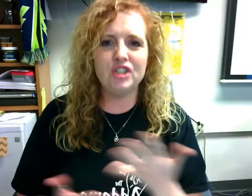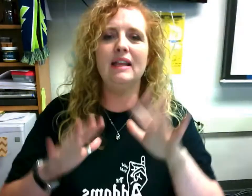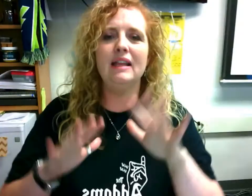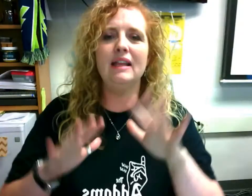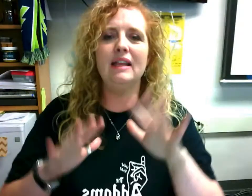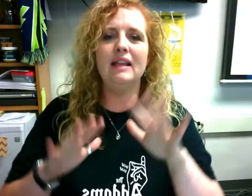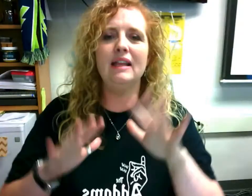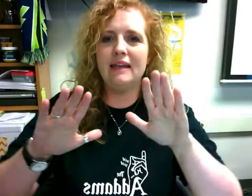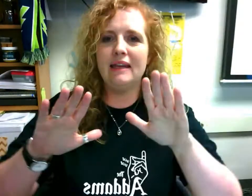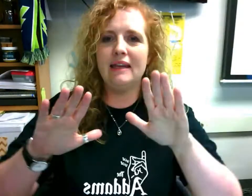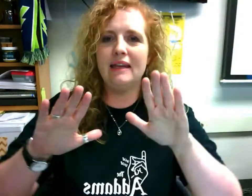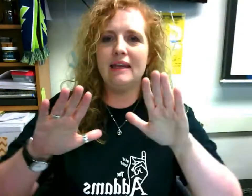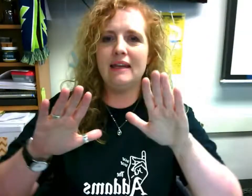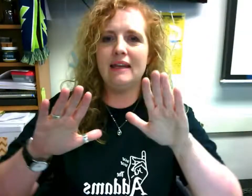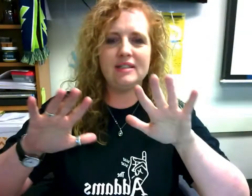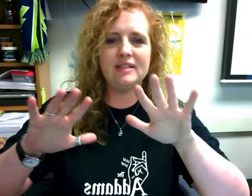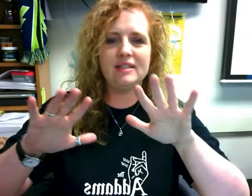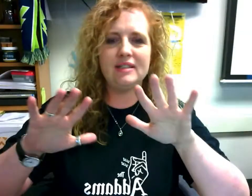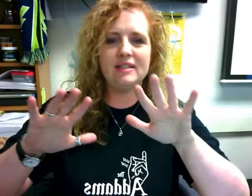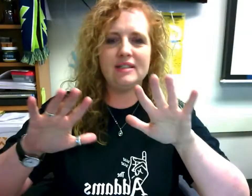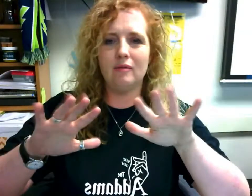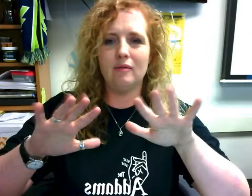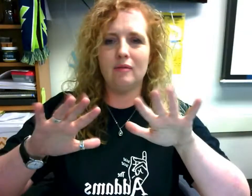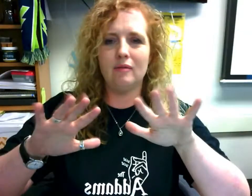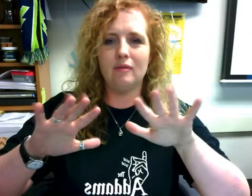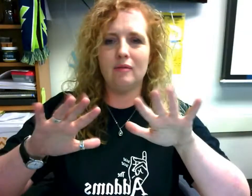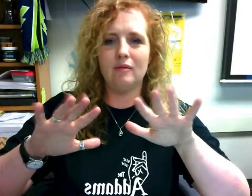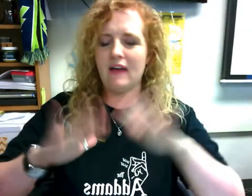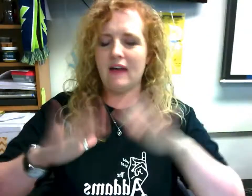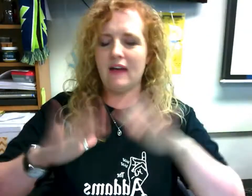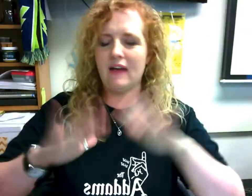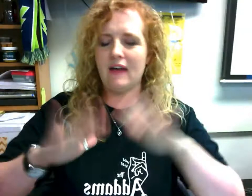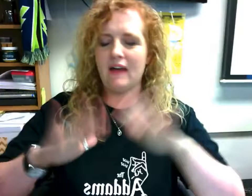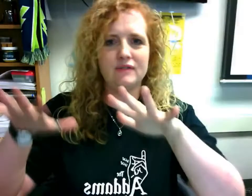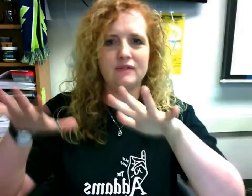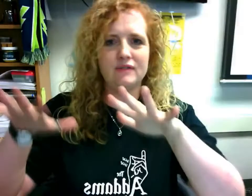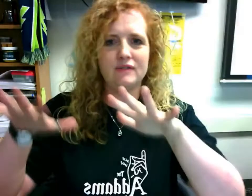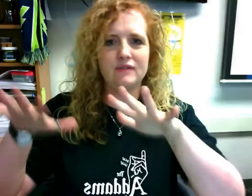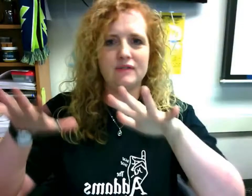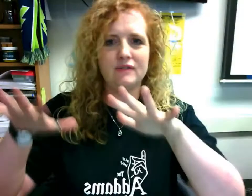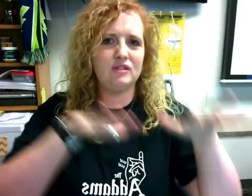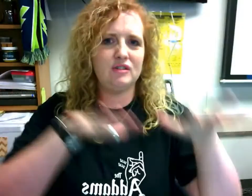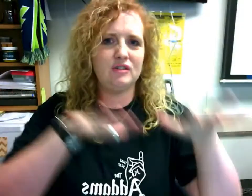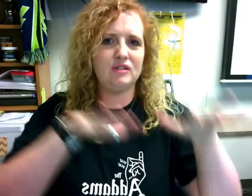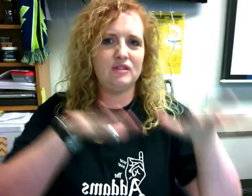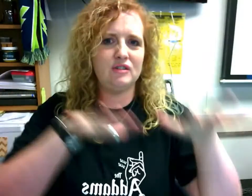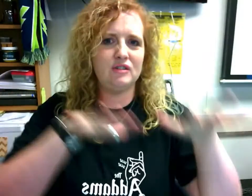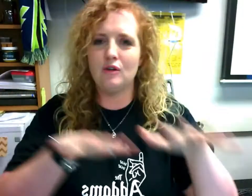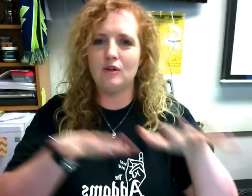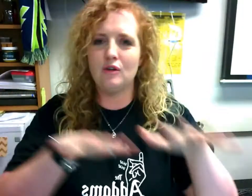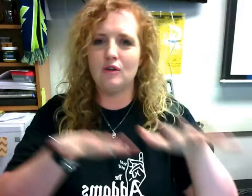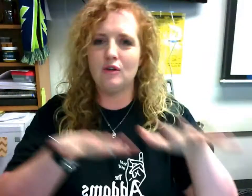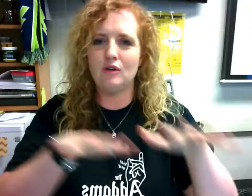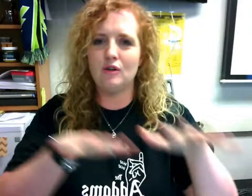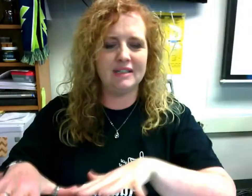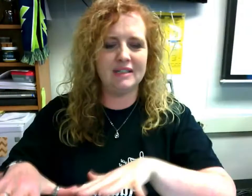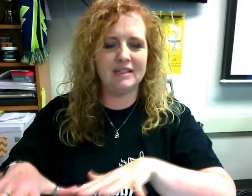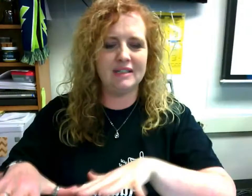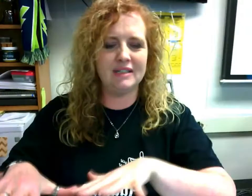so bored uh next is calm or chill and it's just um two fives and you're just doing